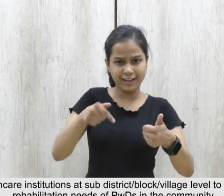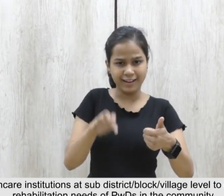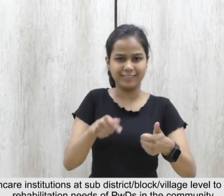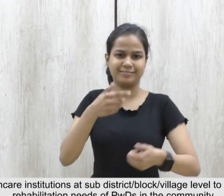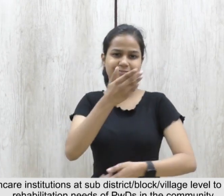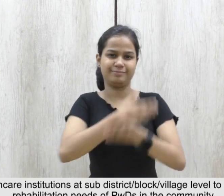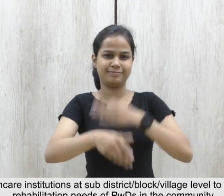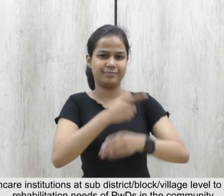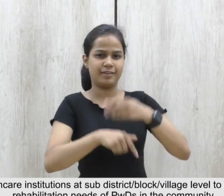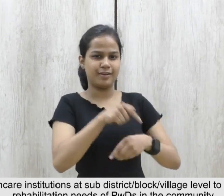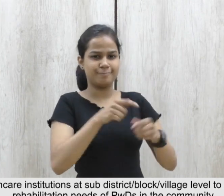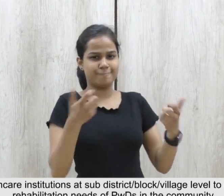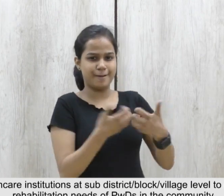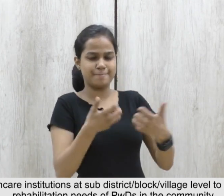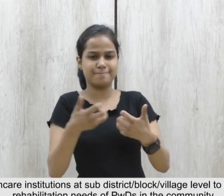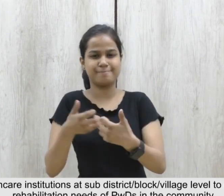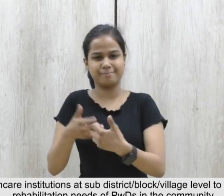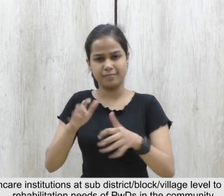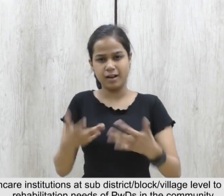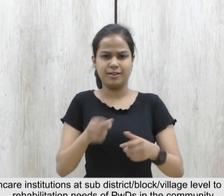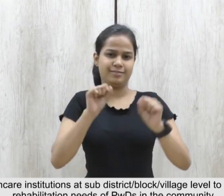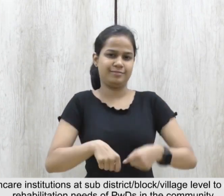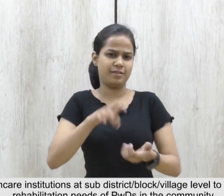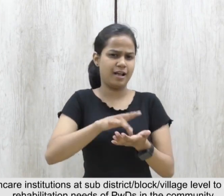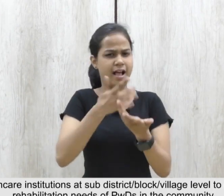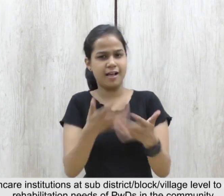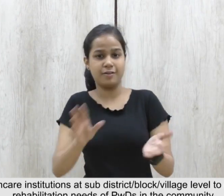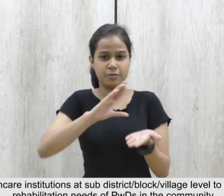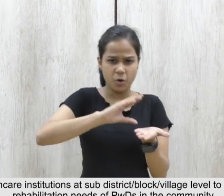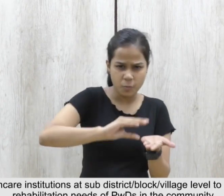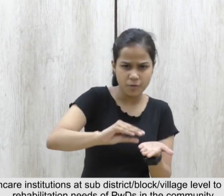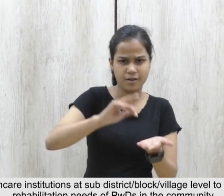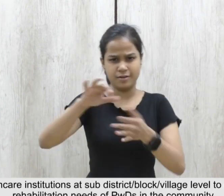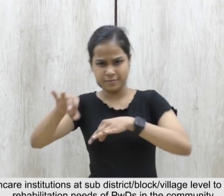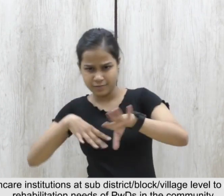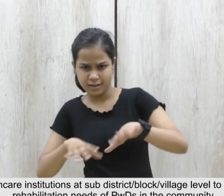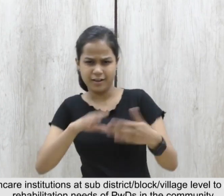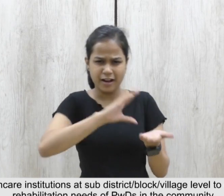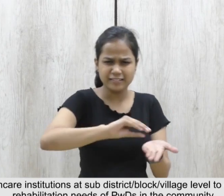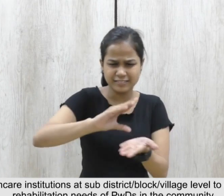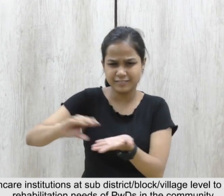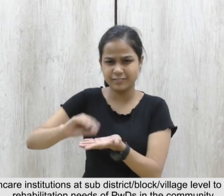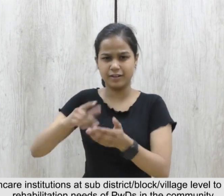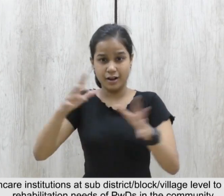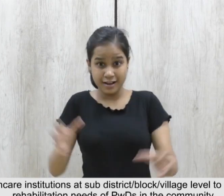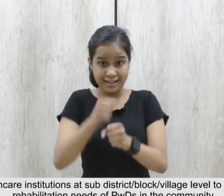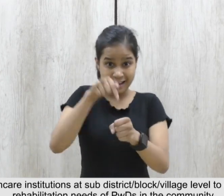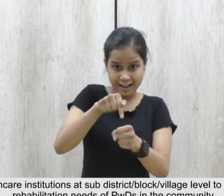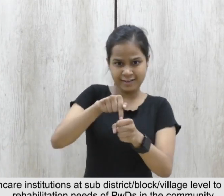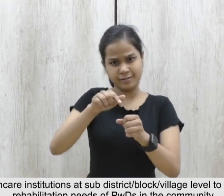to cater to the health and rehabilitation needs of